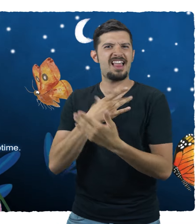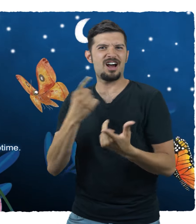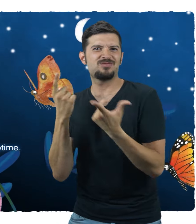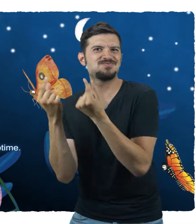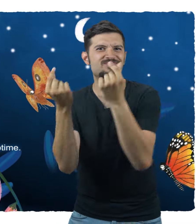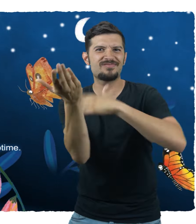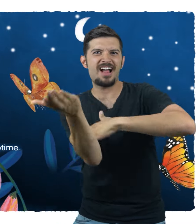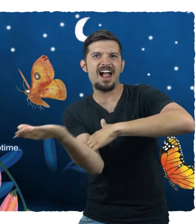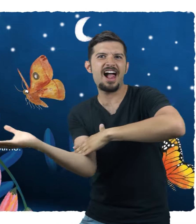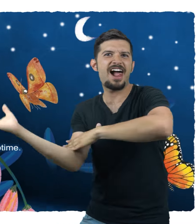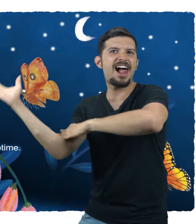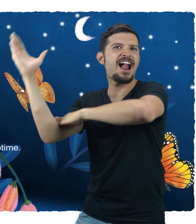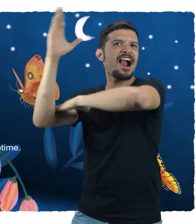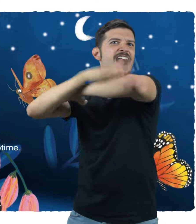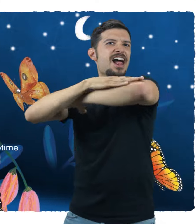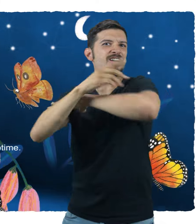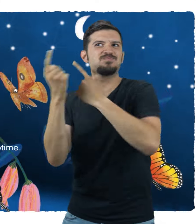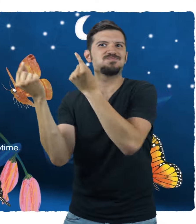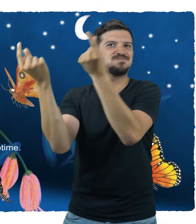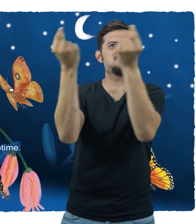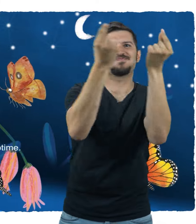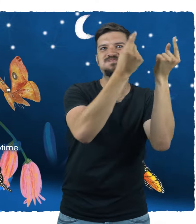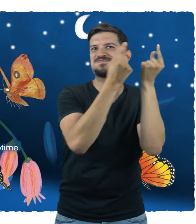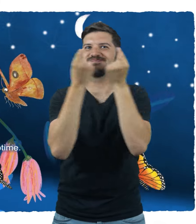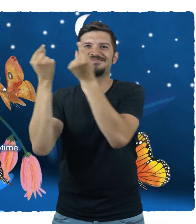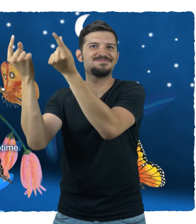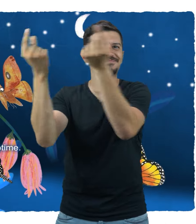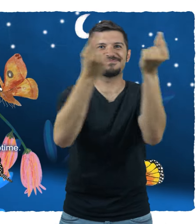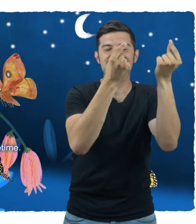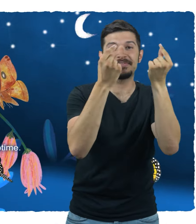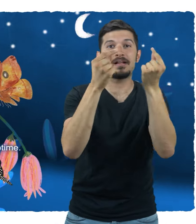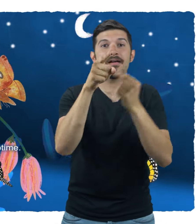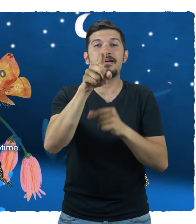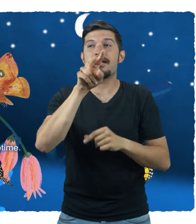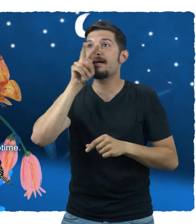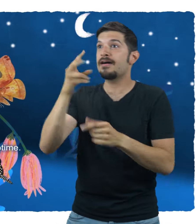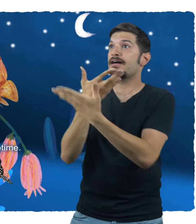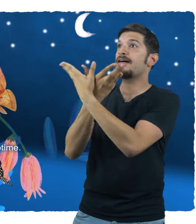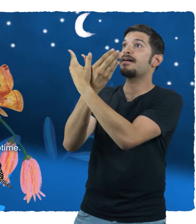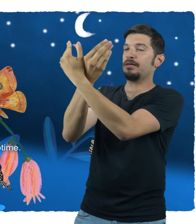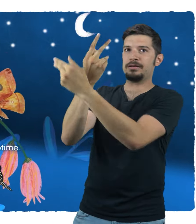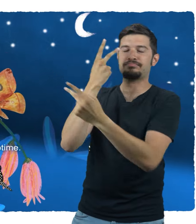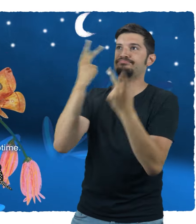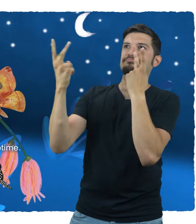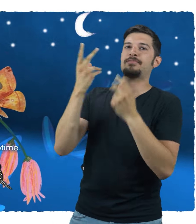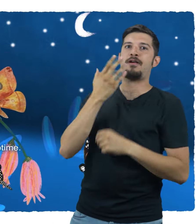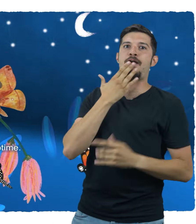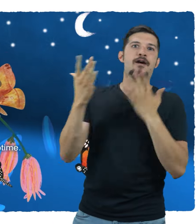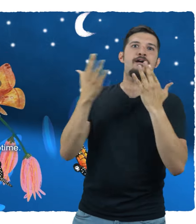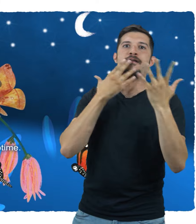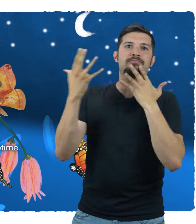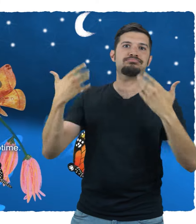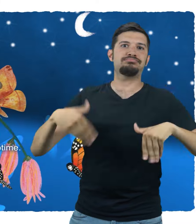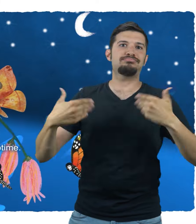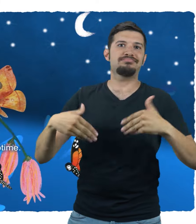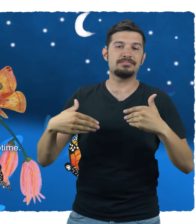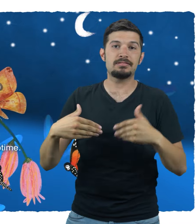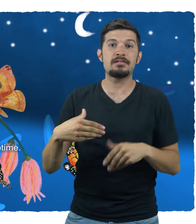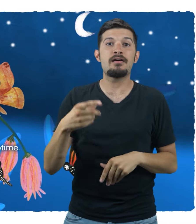while colorful butterflies close their wings